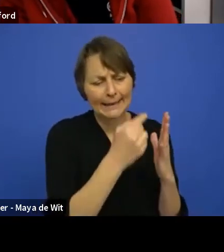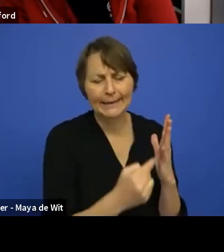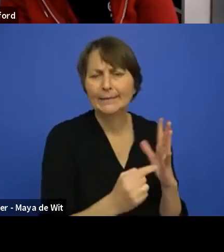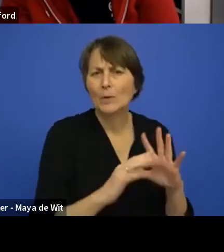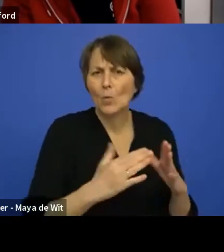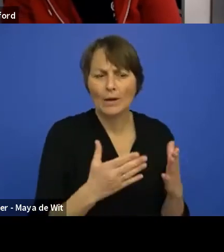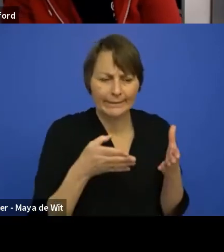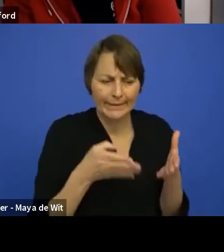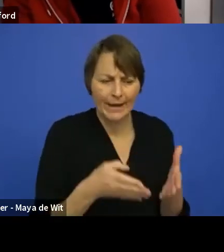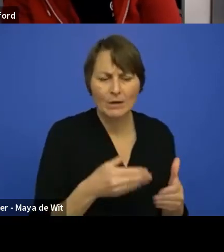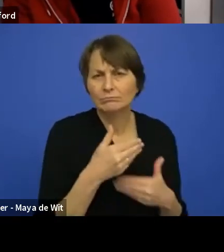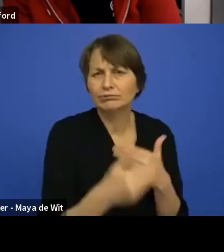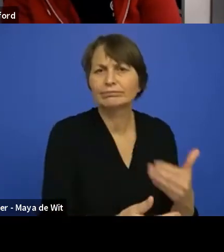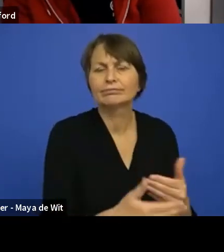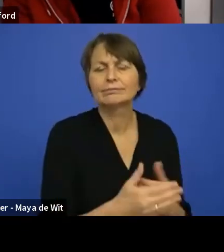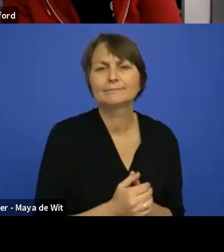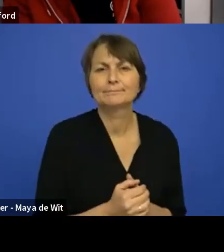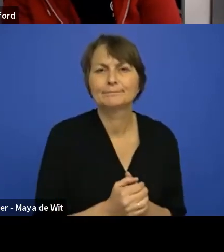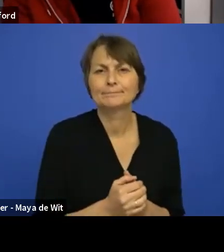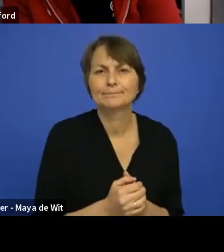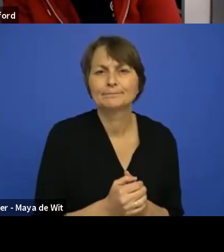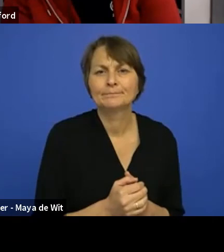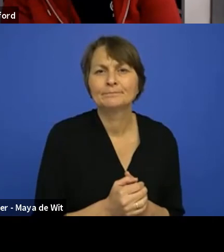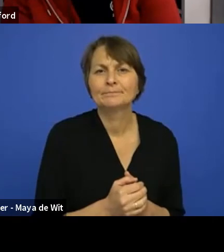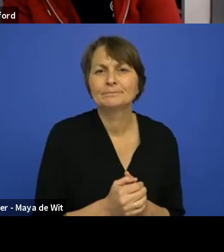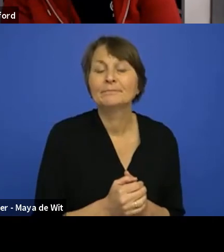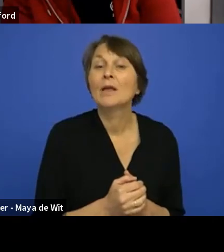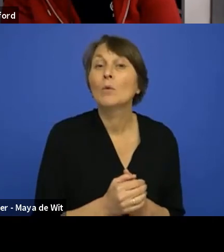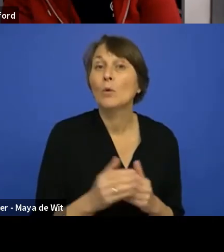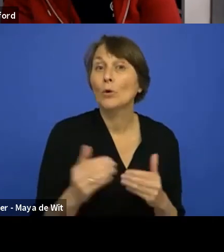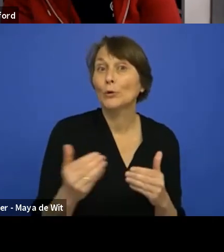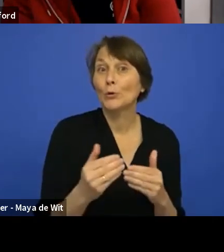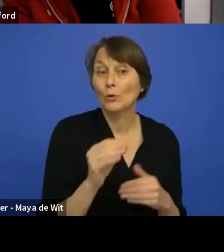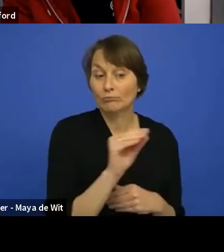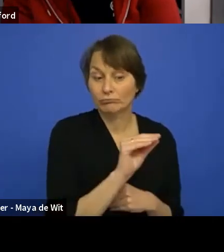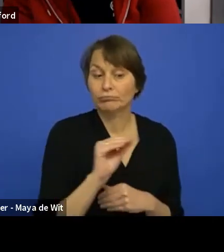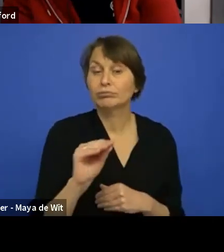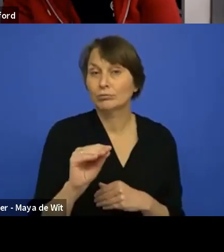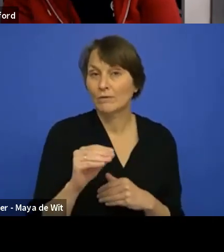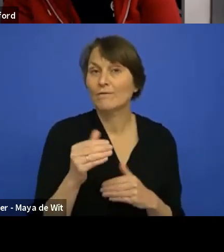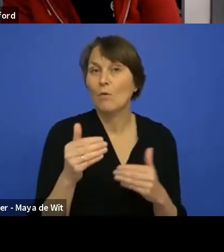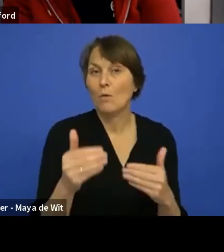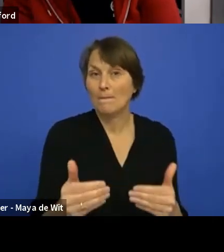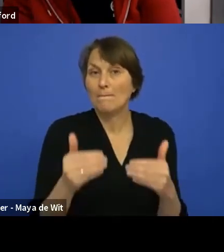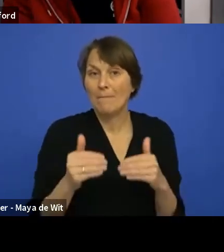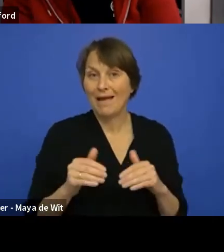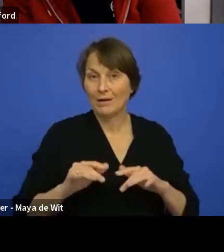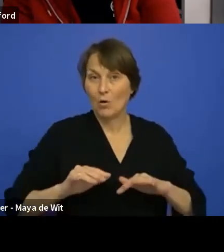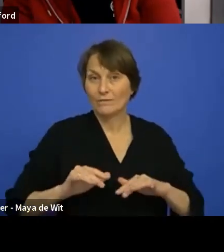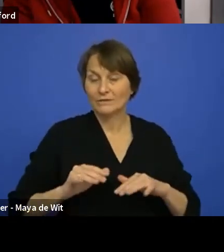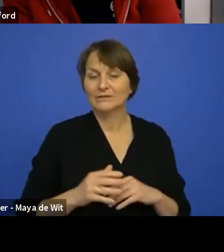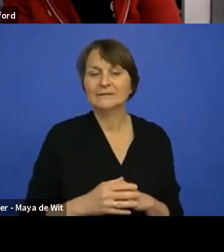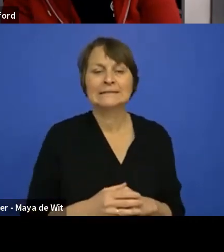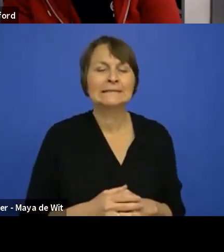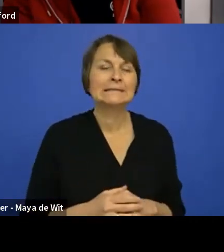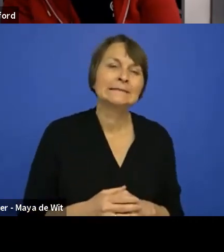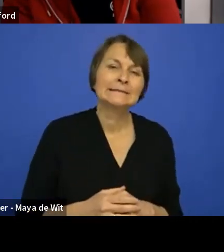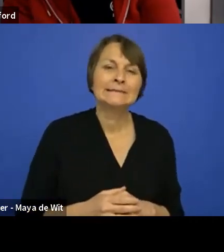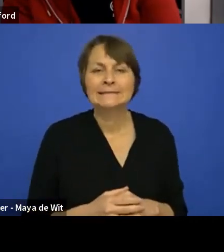uh, yeah. And there will be a new one for, for, for back office. I don't think we, we don't typically have very granular roadmaps.